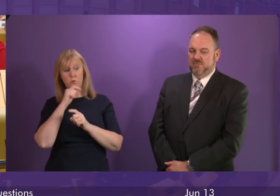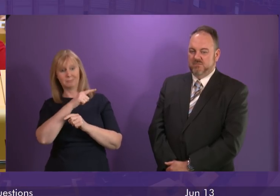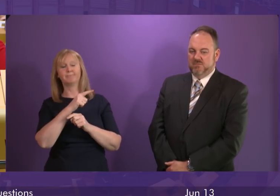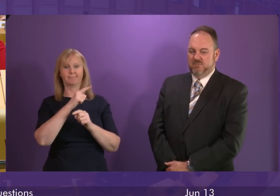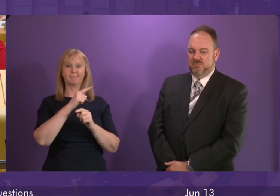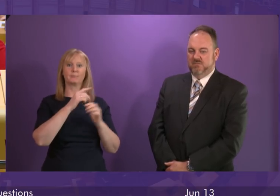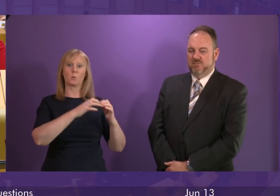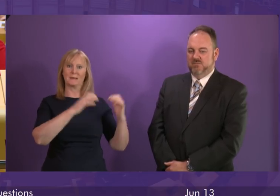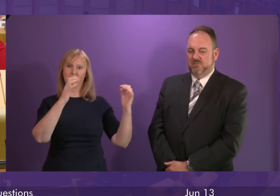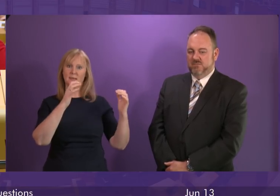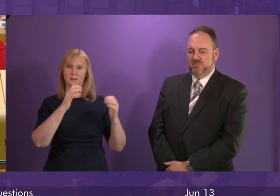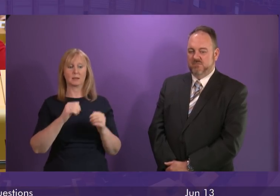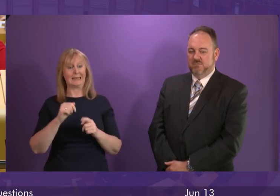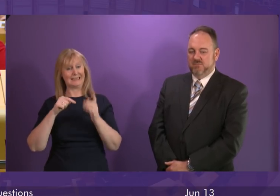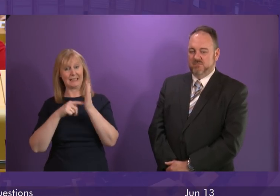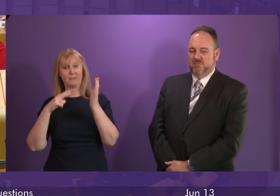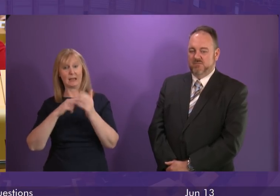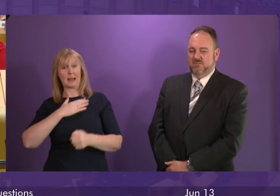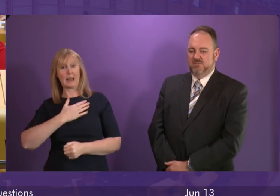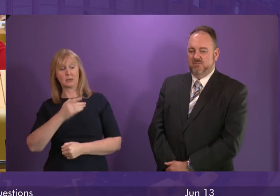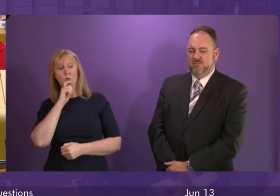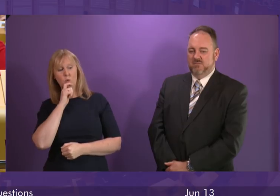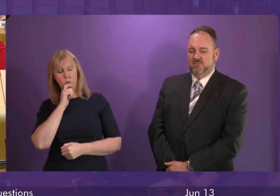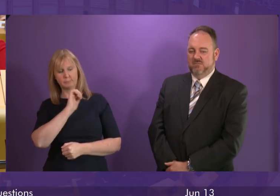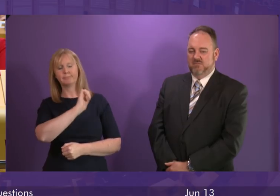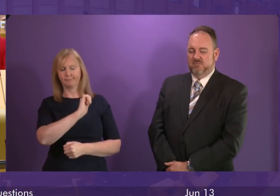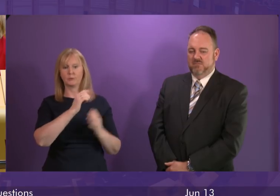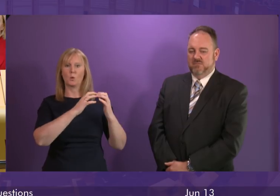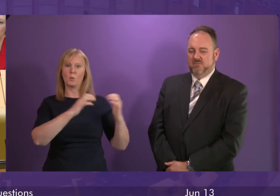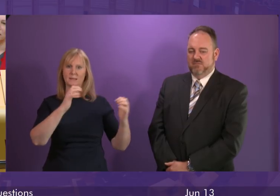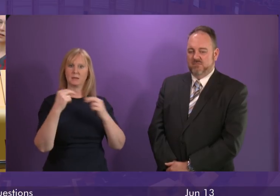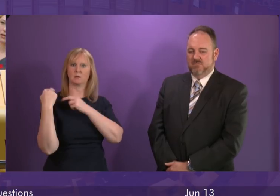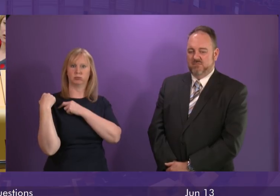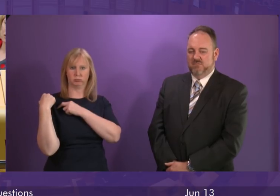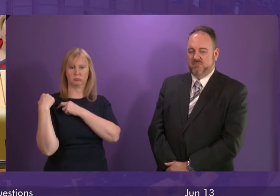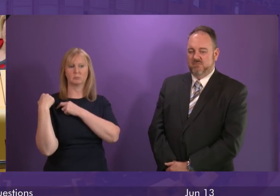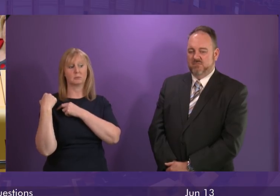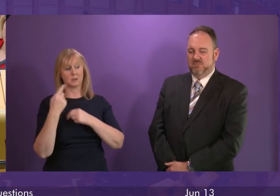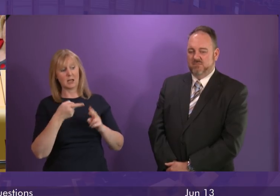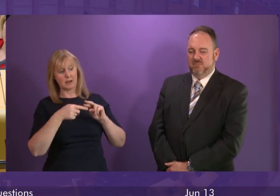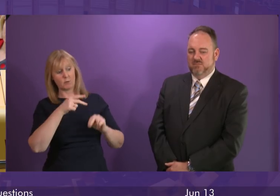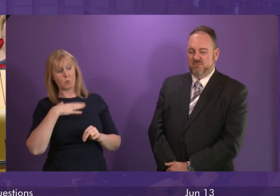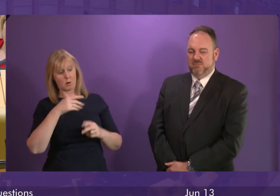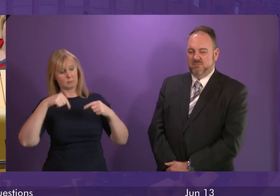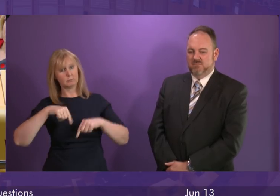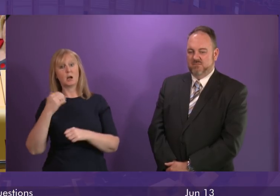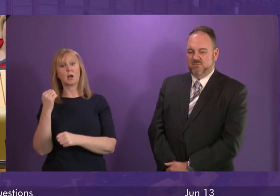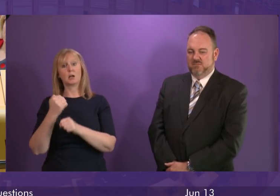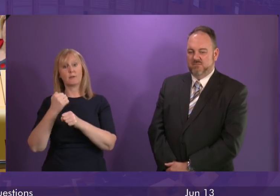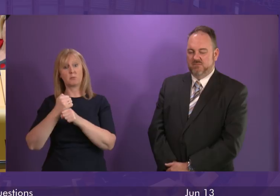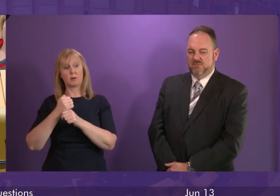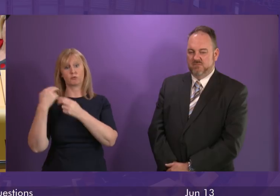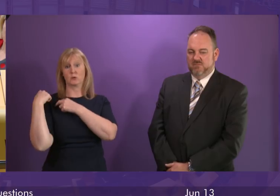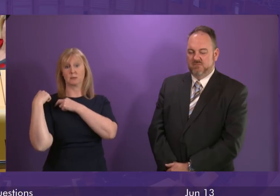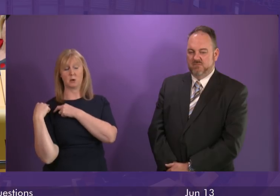licenses are a reserved matter. So if Richard Leonard wants this government to have responsibility over all